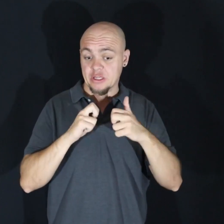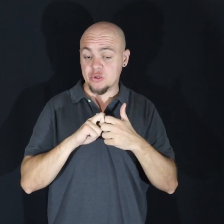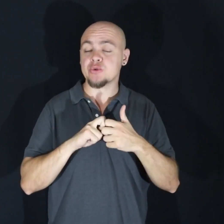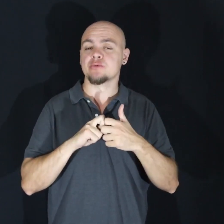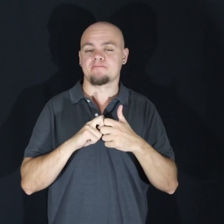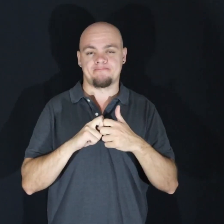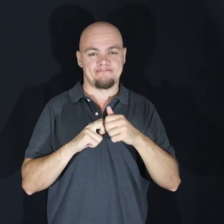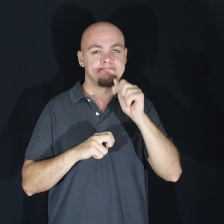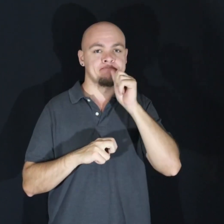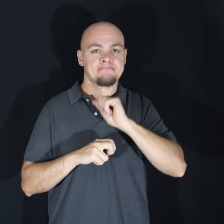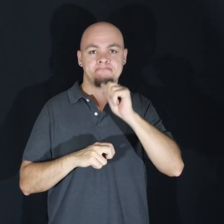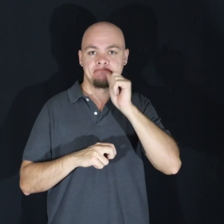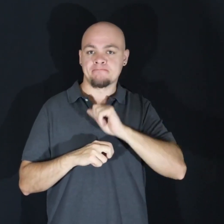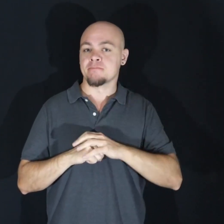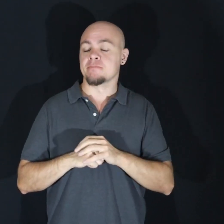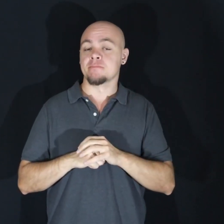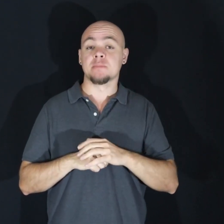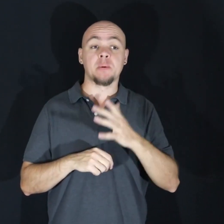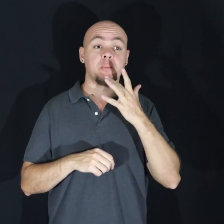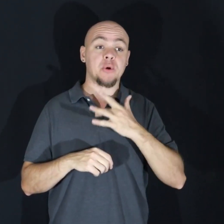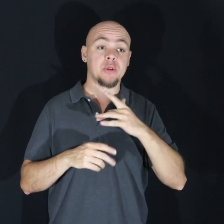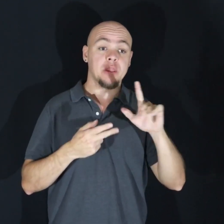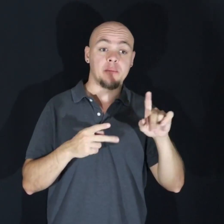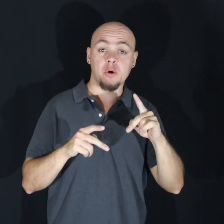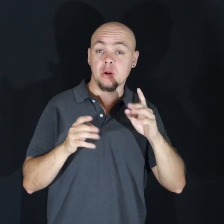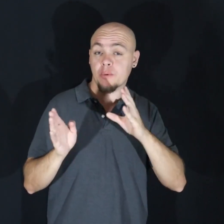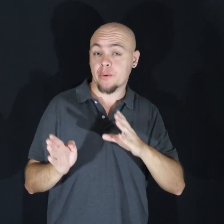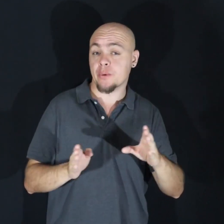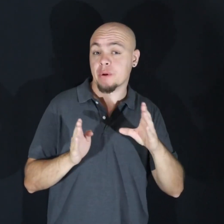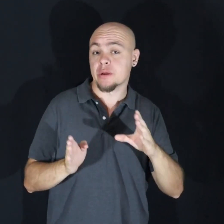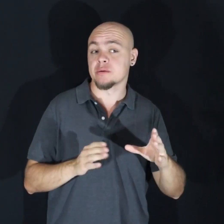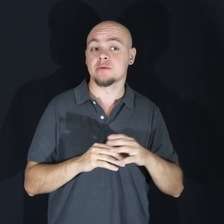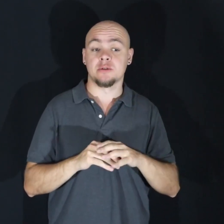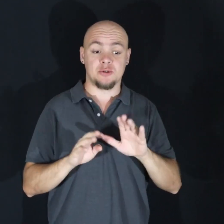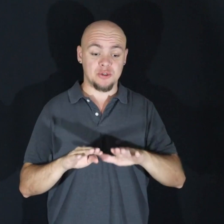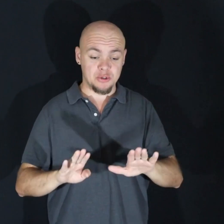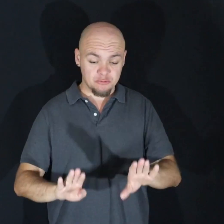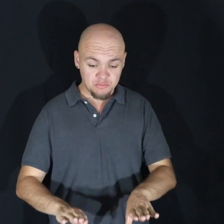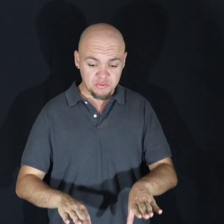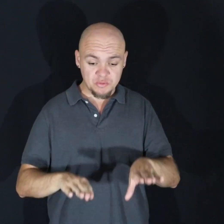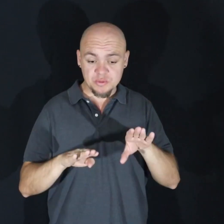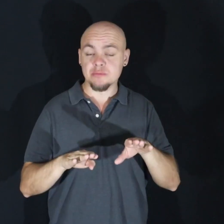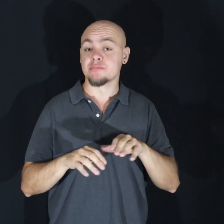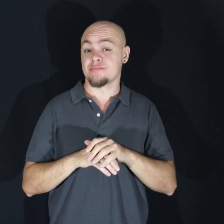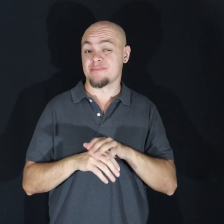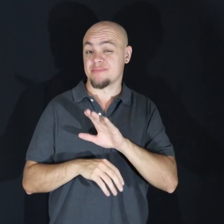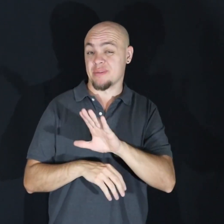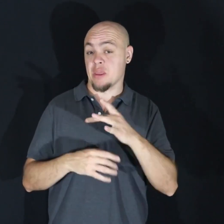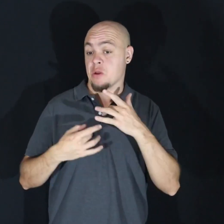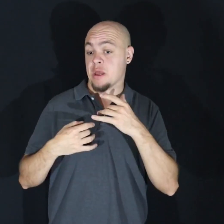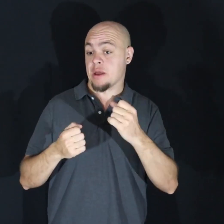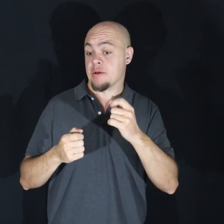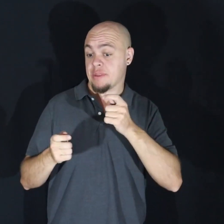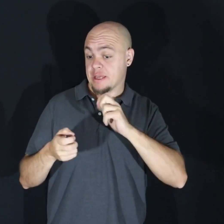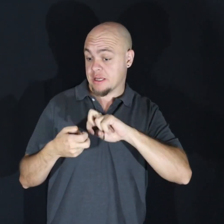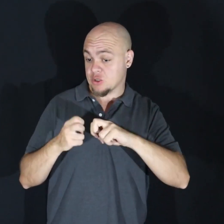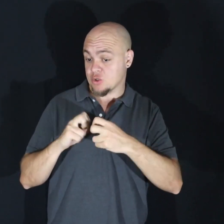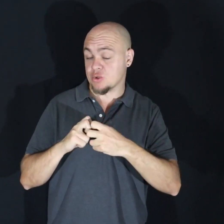home front. They're organizing birthday parties. They're raising children, managing their own health issues,